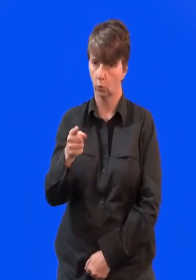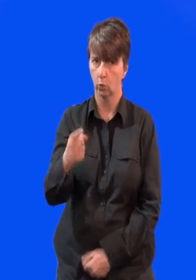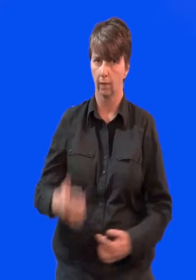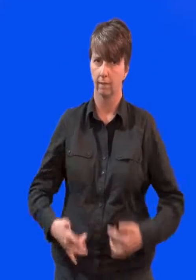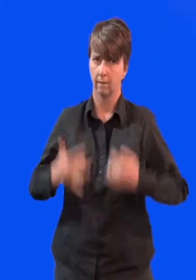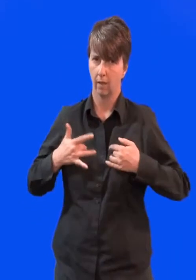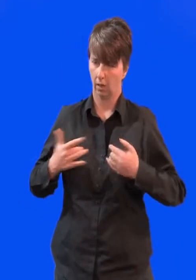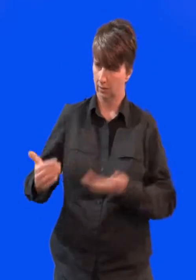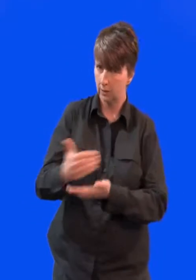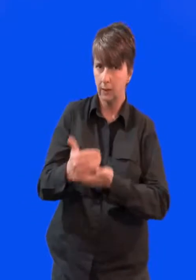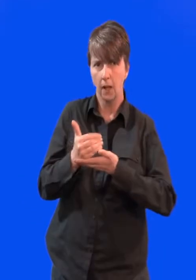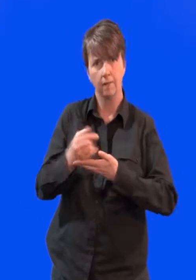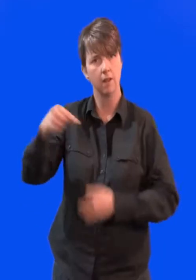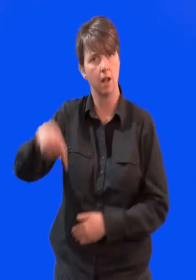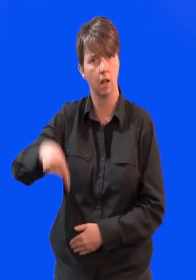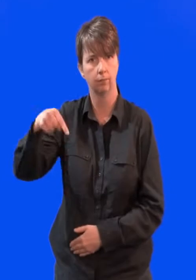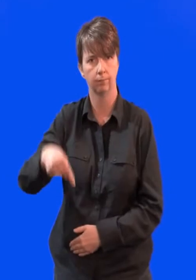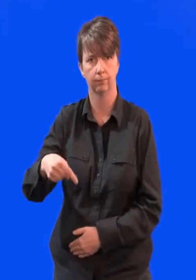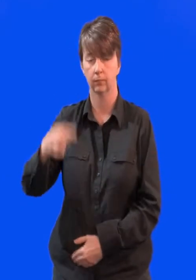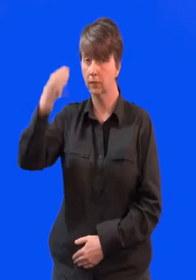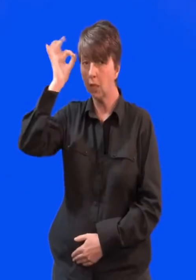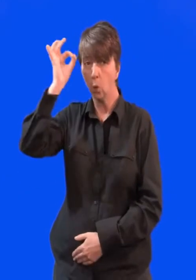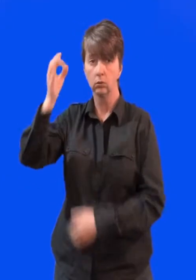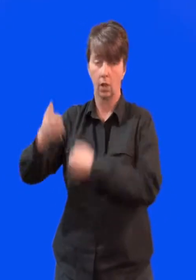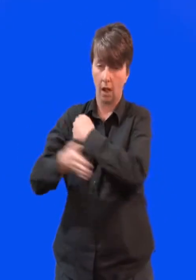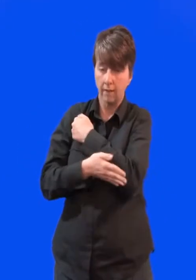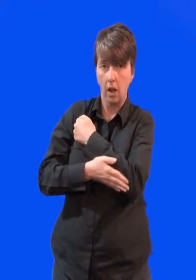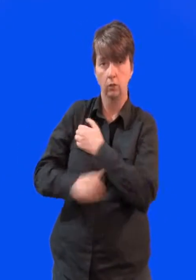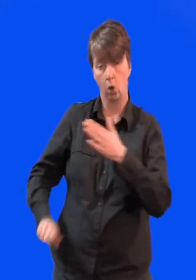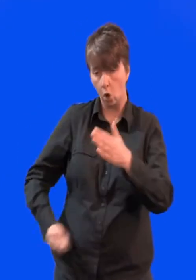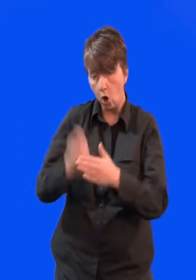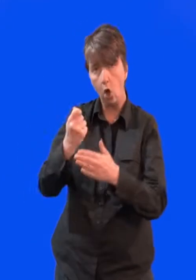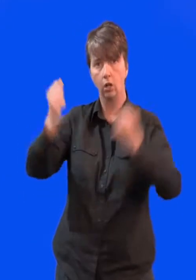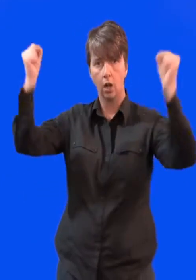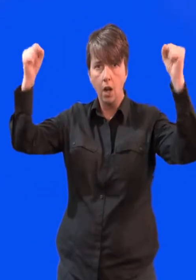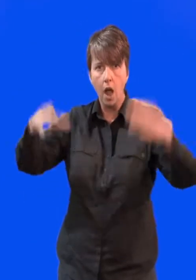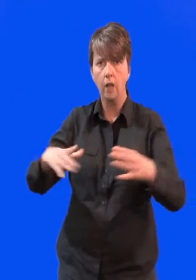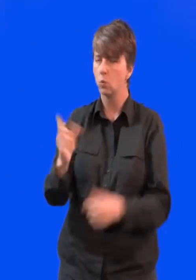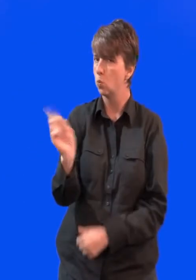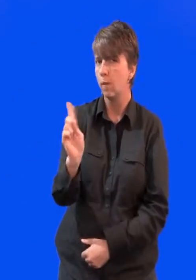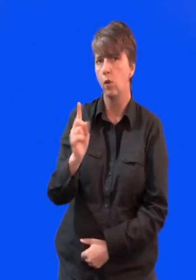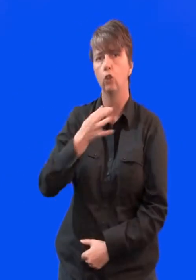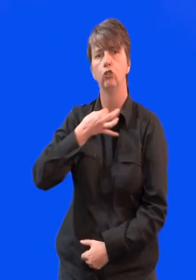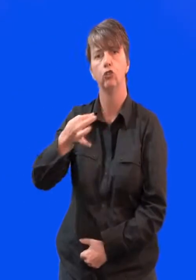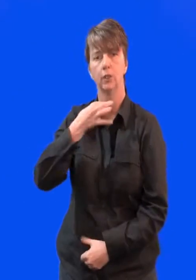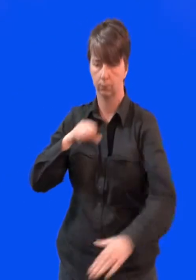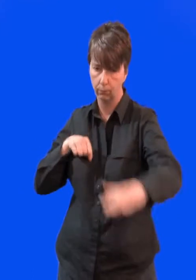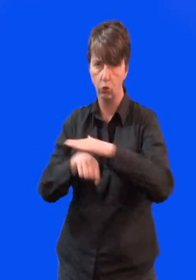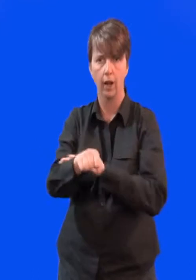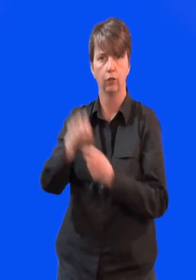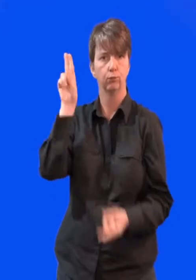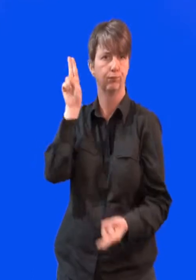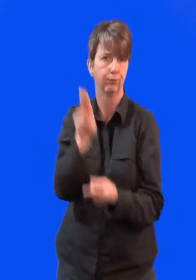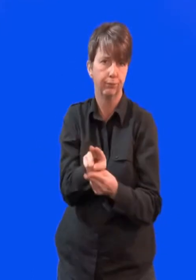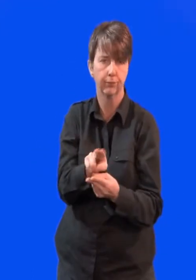To feel safe where we live. Our council helped over a thousand people living in homes that could get burgled. With